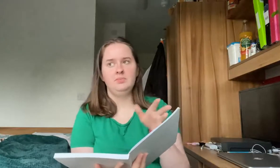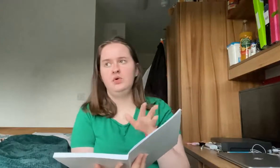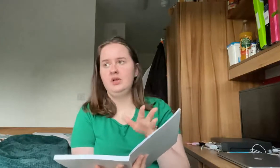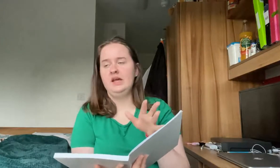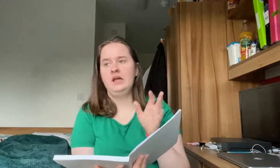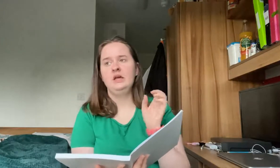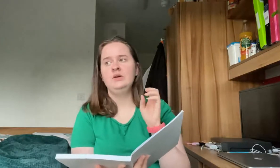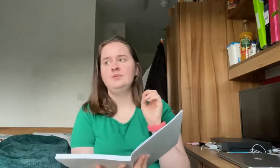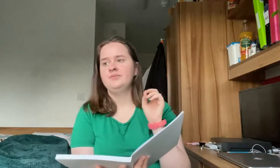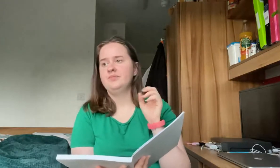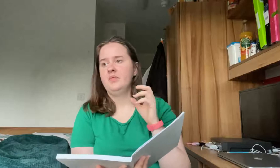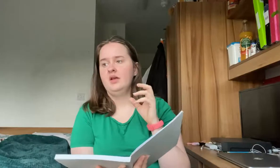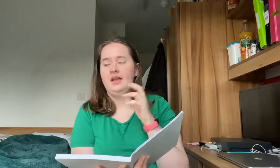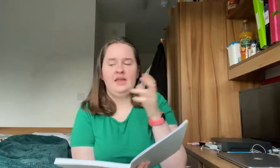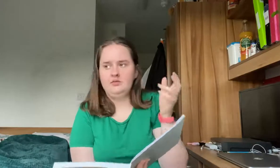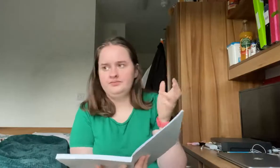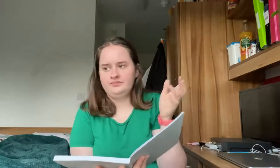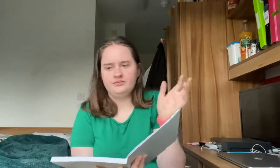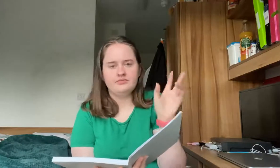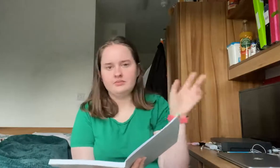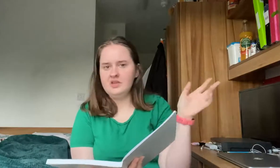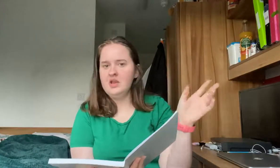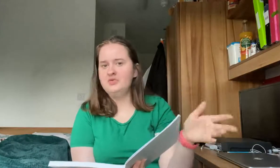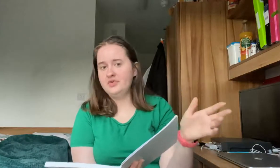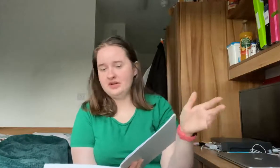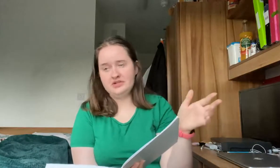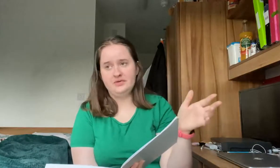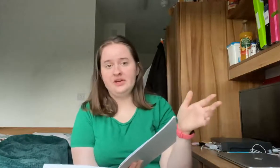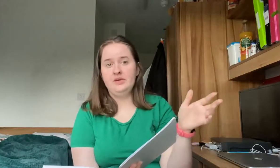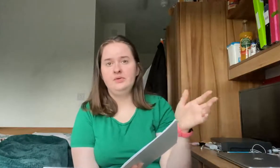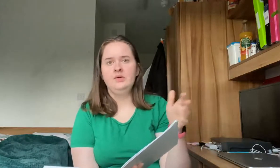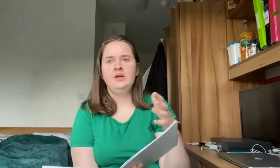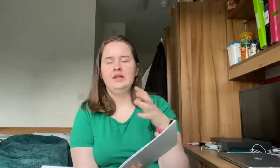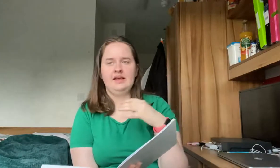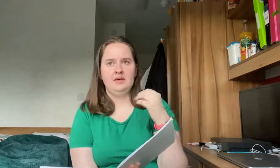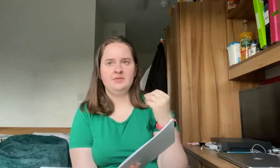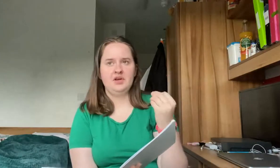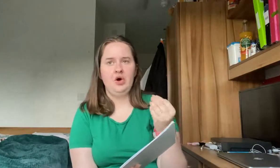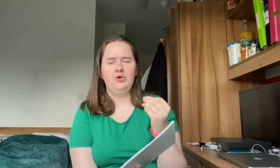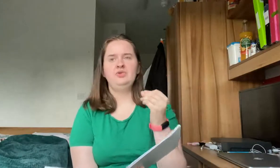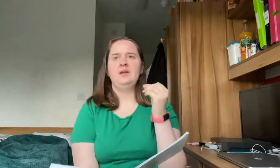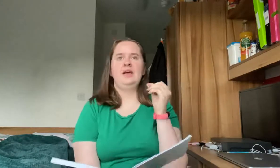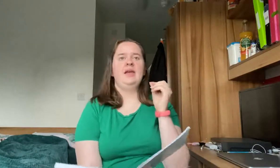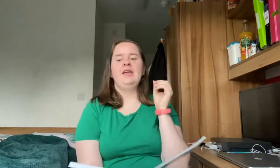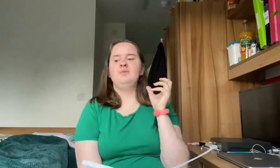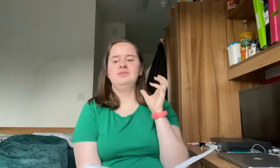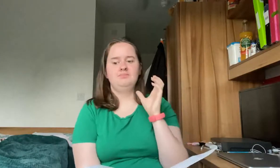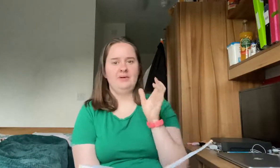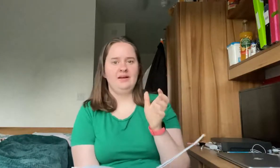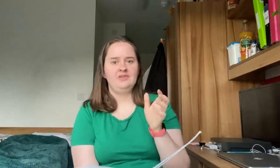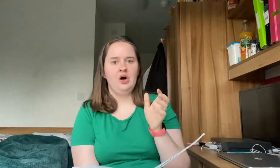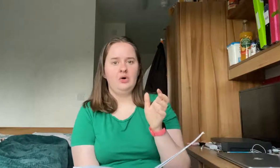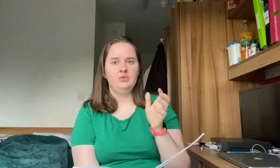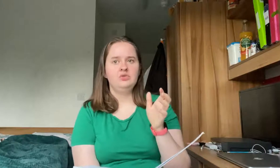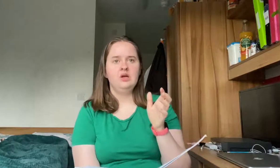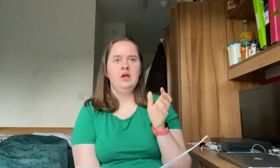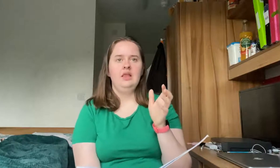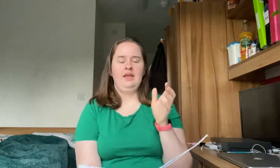poorly like fresher flu like it was a cold but like it was a bad cold like